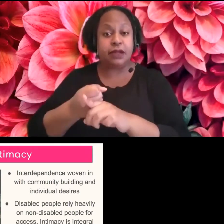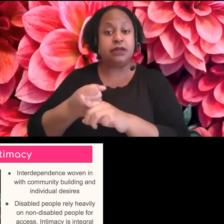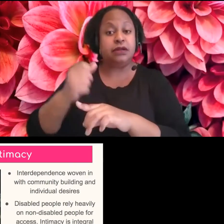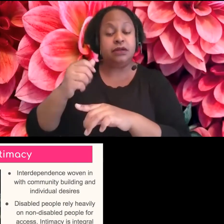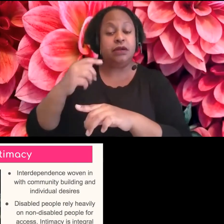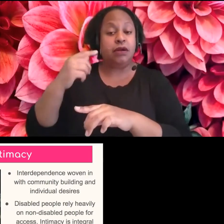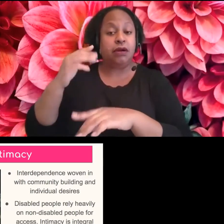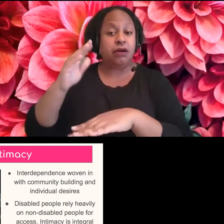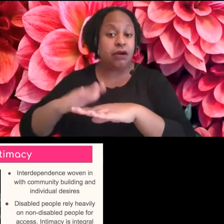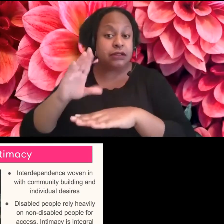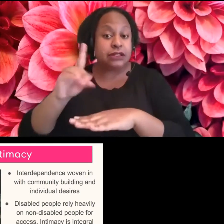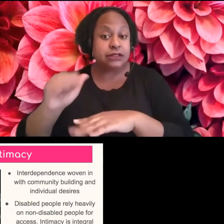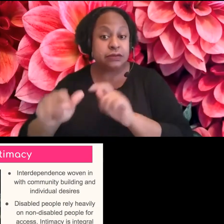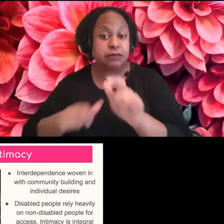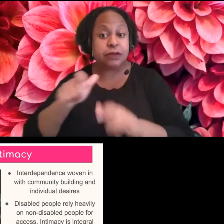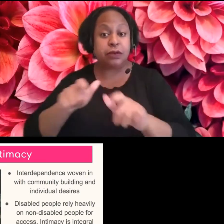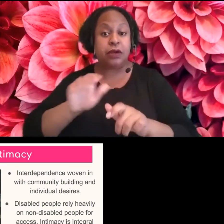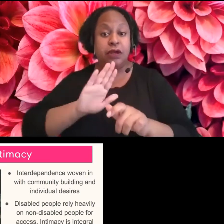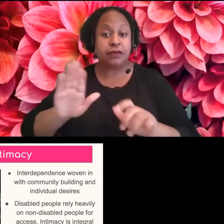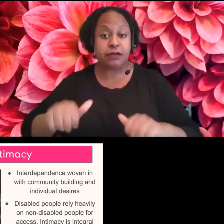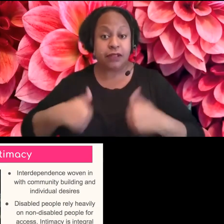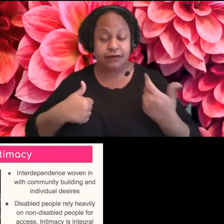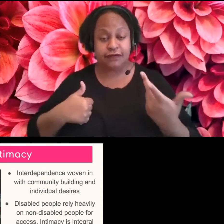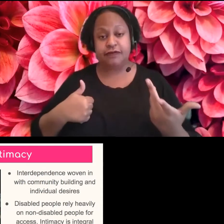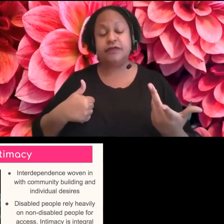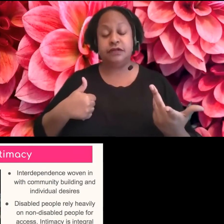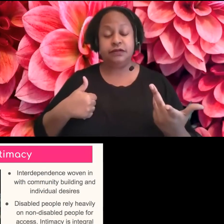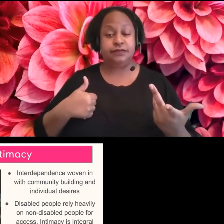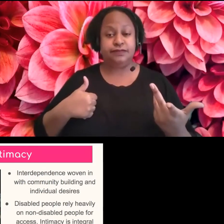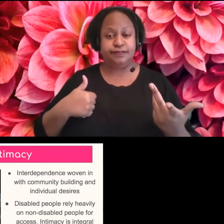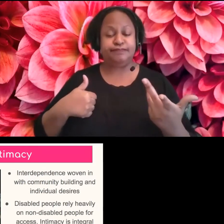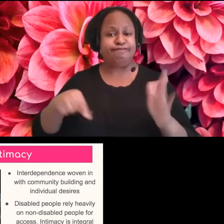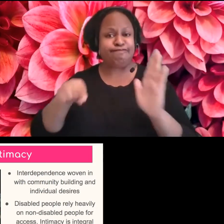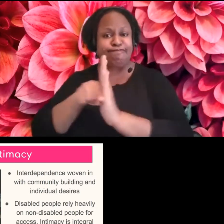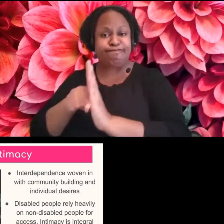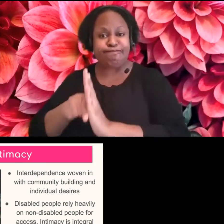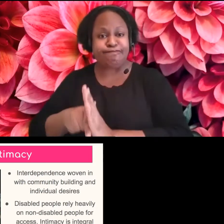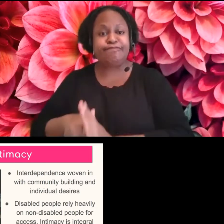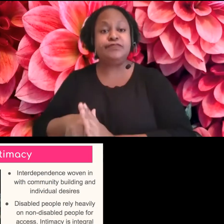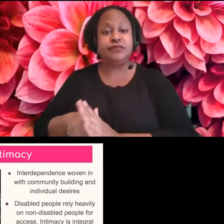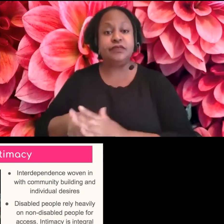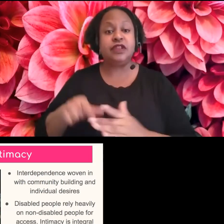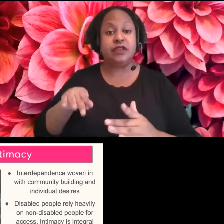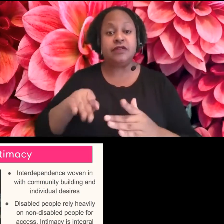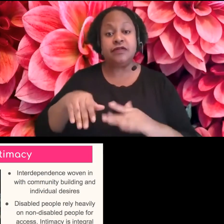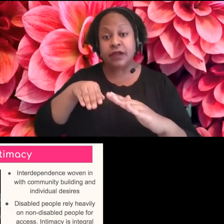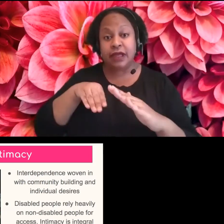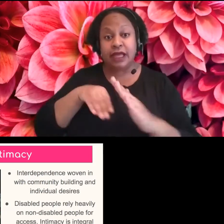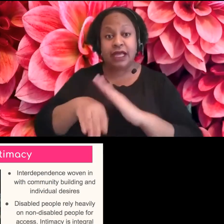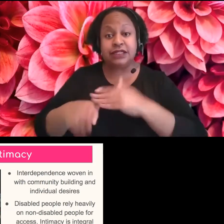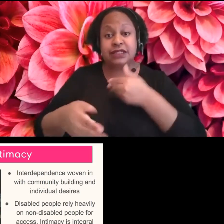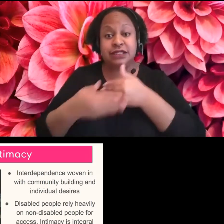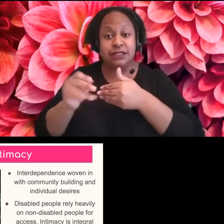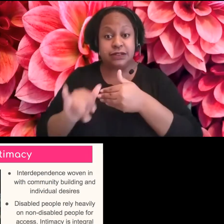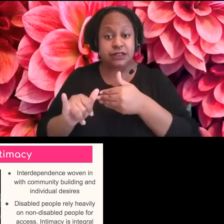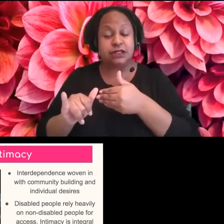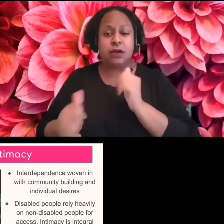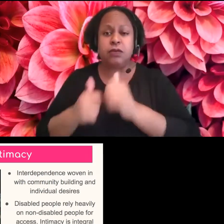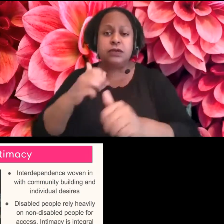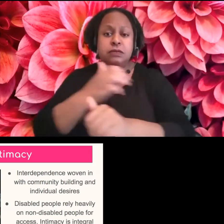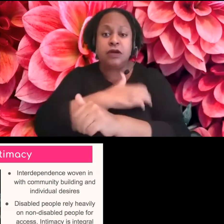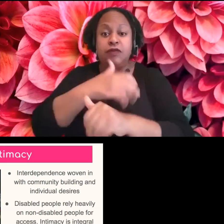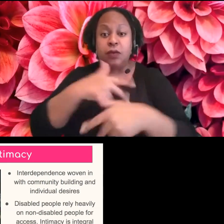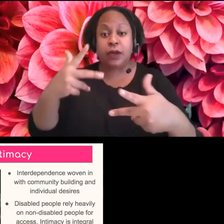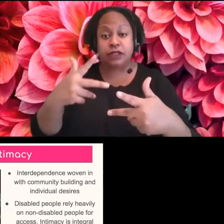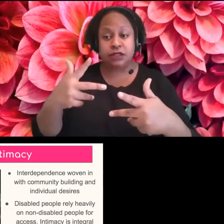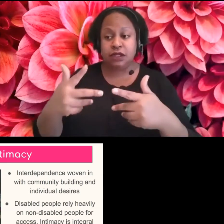When access intimacy is present, the most powerful part is having someone to navigate access and ableism with. It is knowing